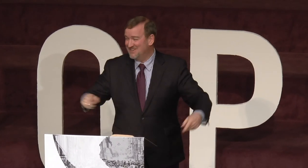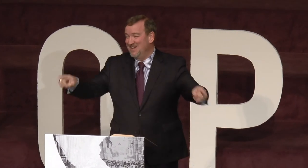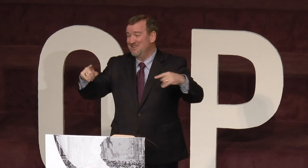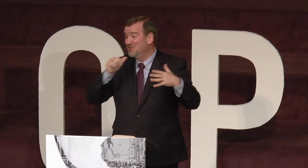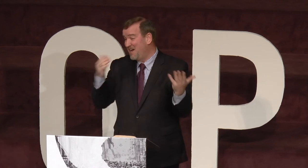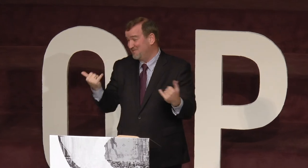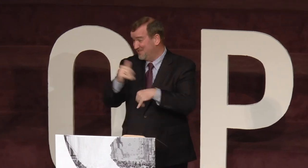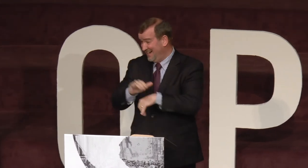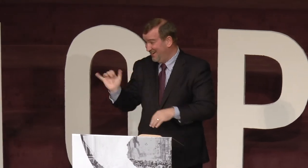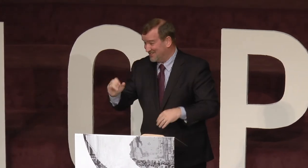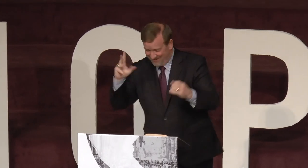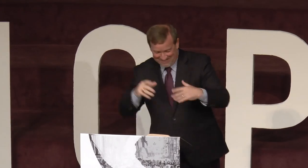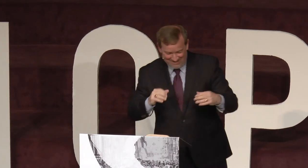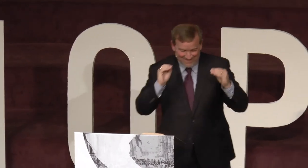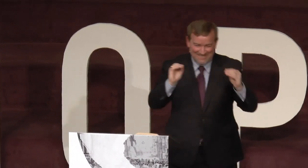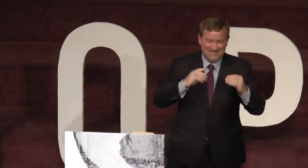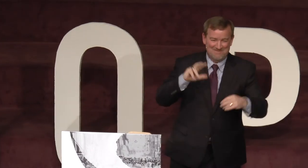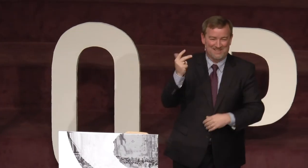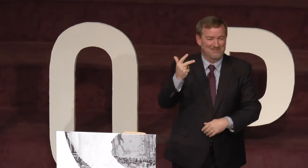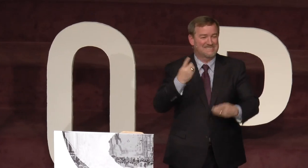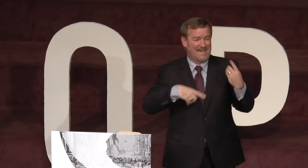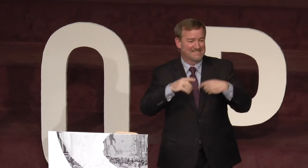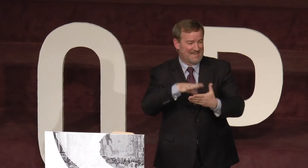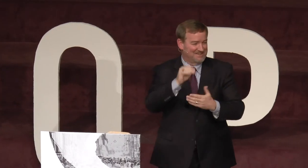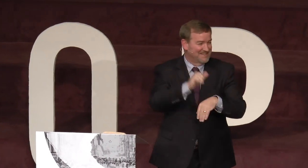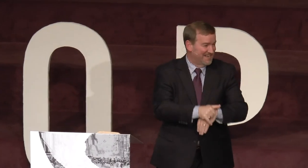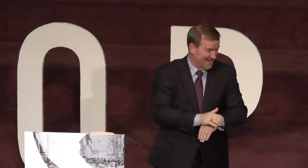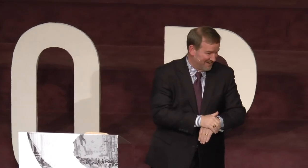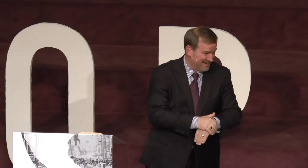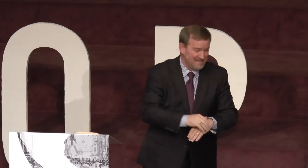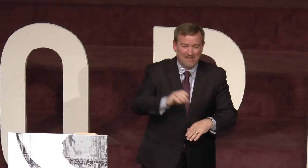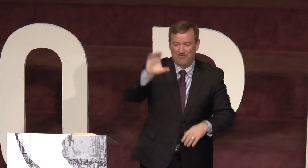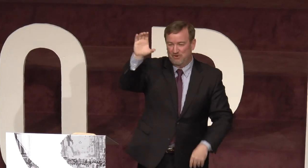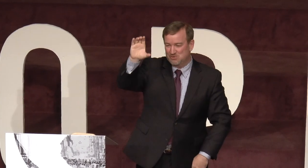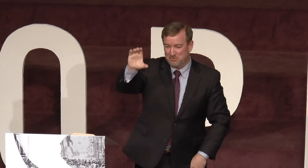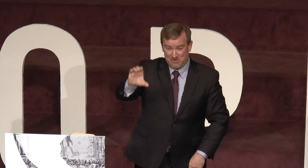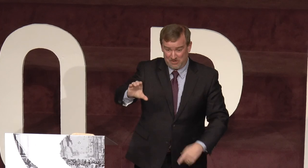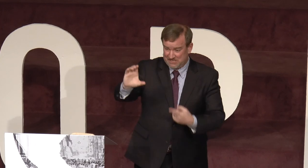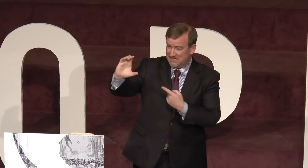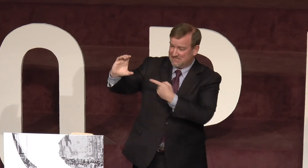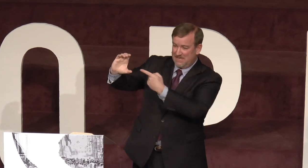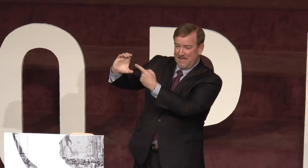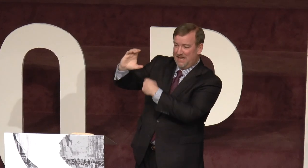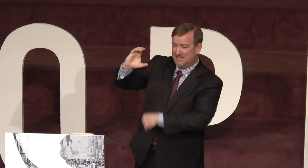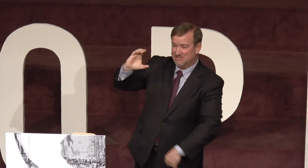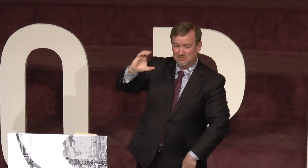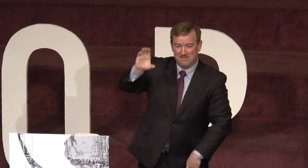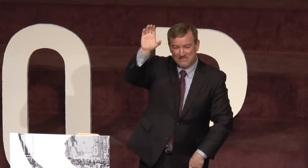So you don't have to tonight also, all right? So I'm going to teach you my three signs that I learned that night, all right? The first one was cross. Take a C hand like this, looks like a